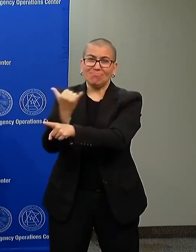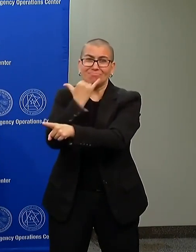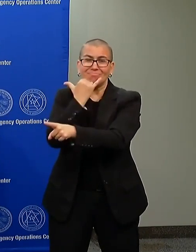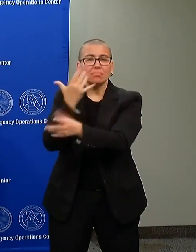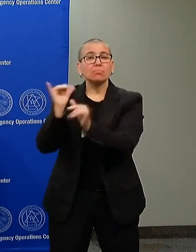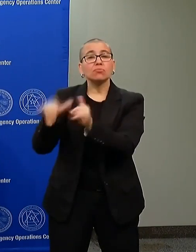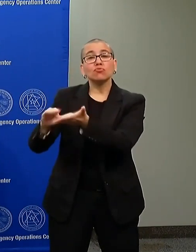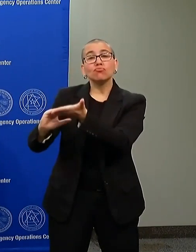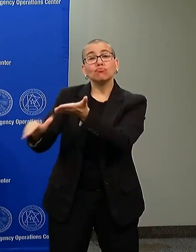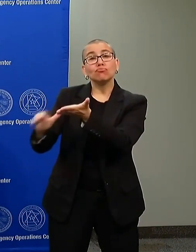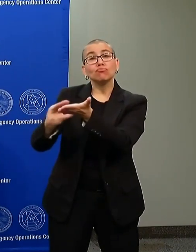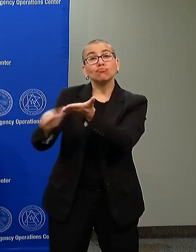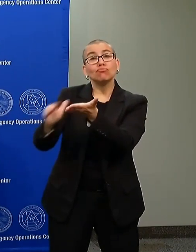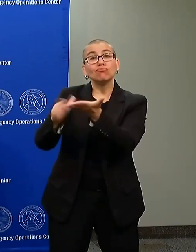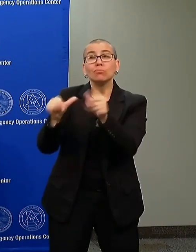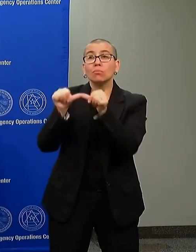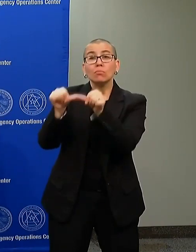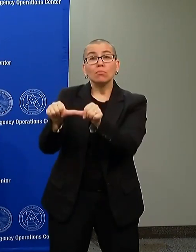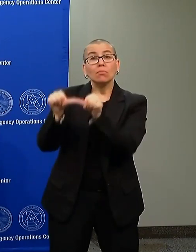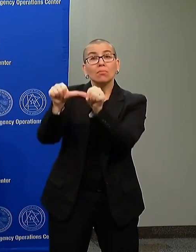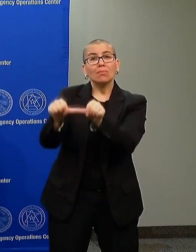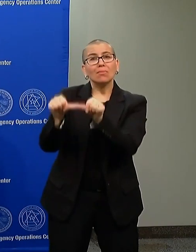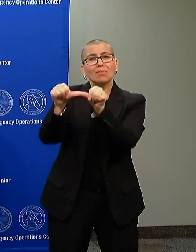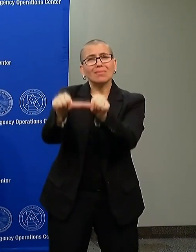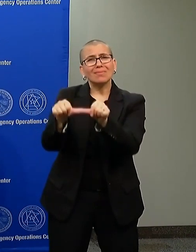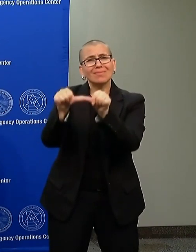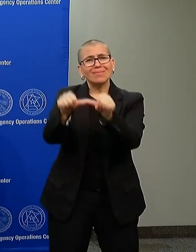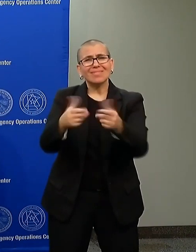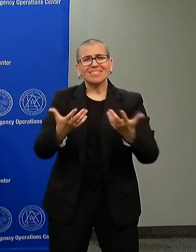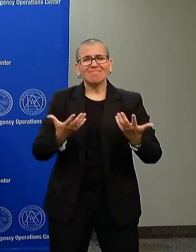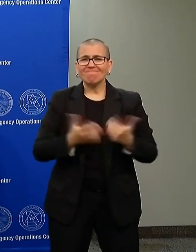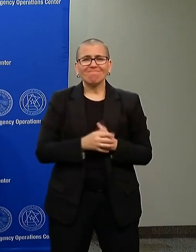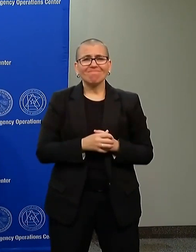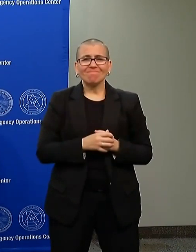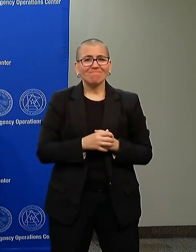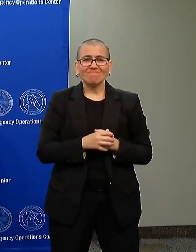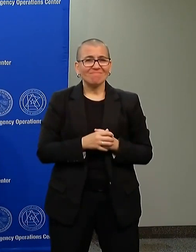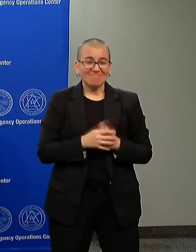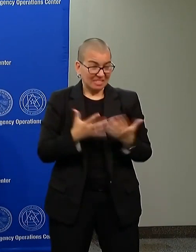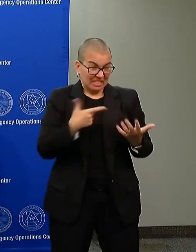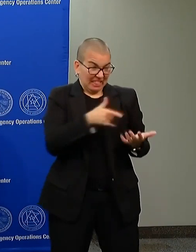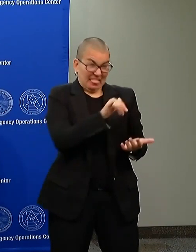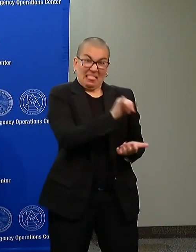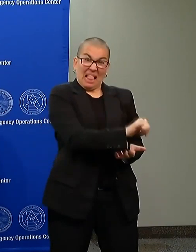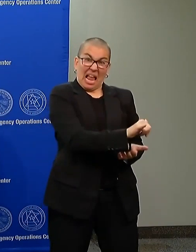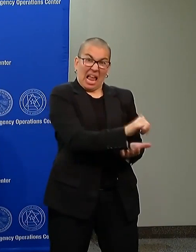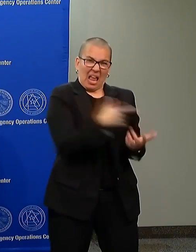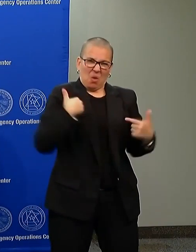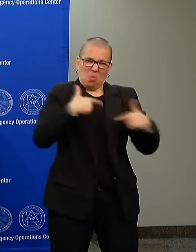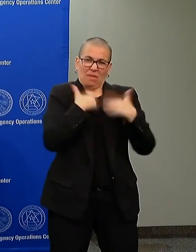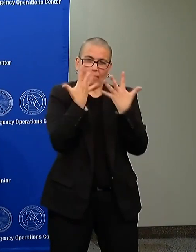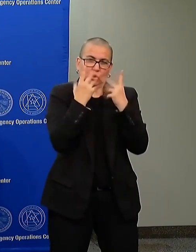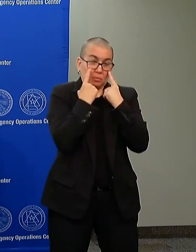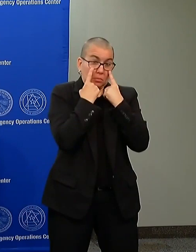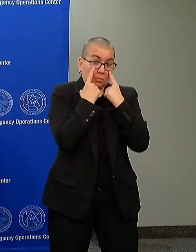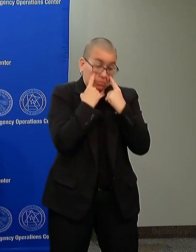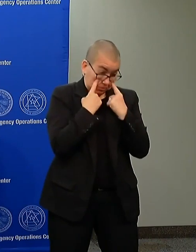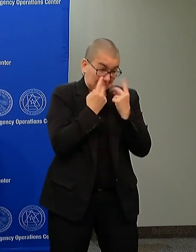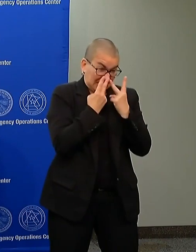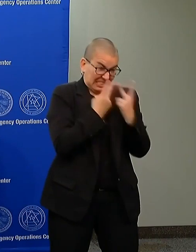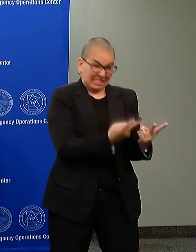does it, how well documented does it have to be for someone to be held accountable for George Floyd's murder?